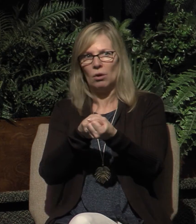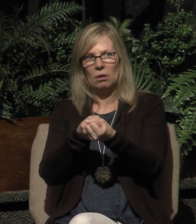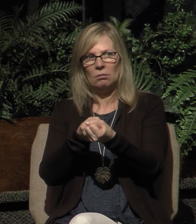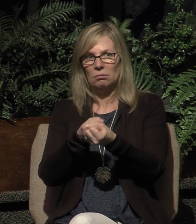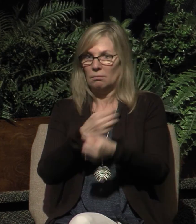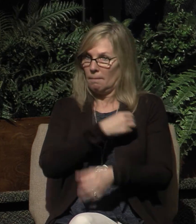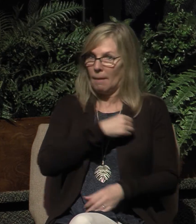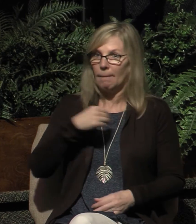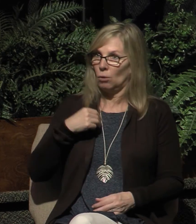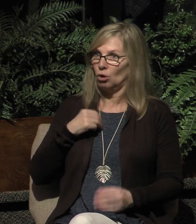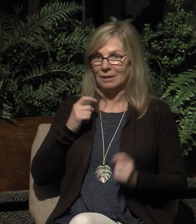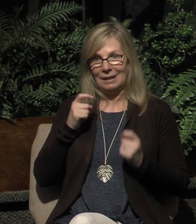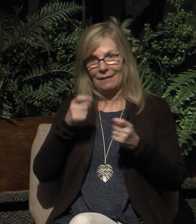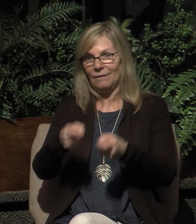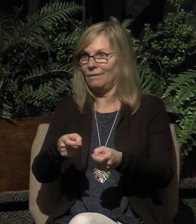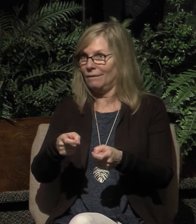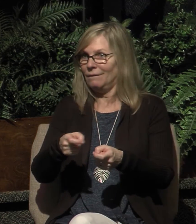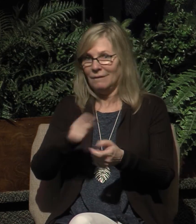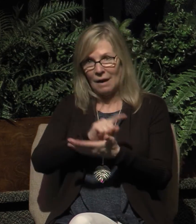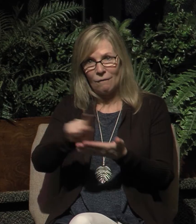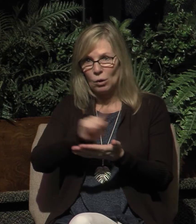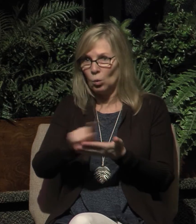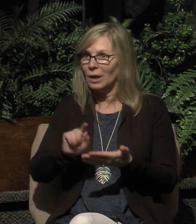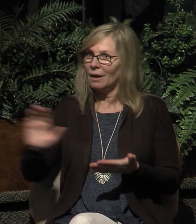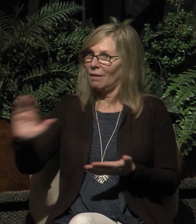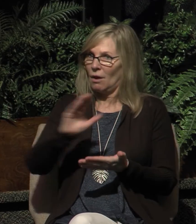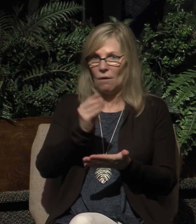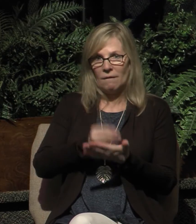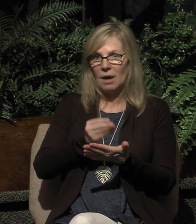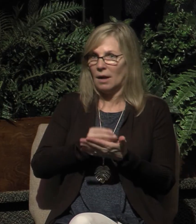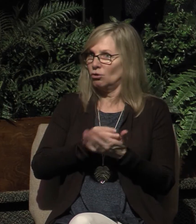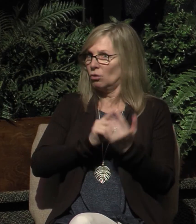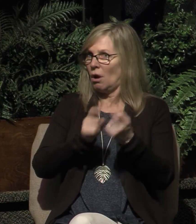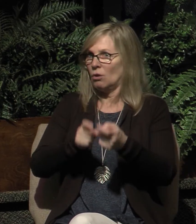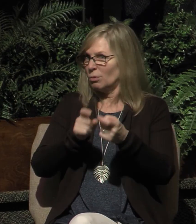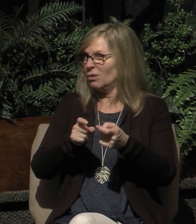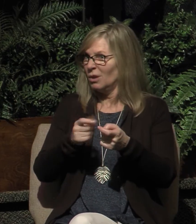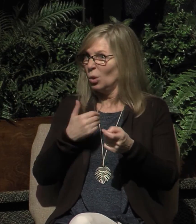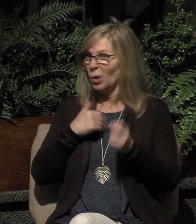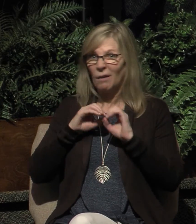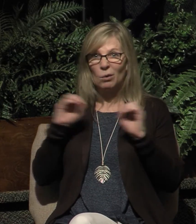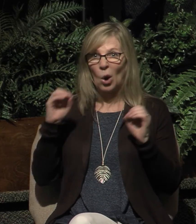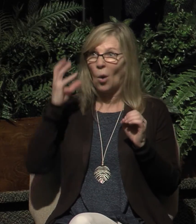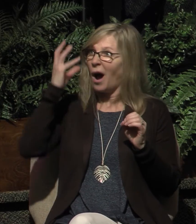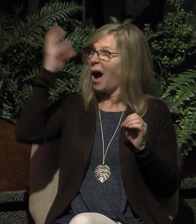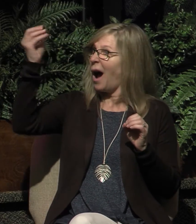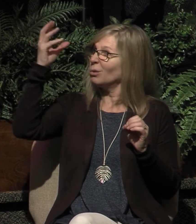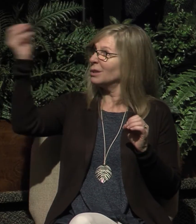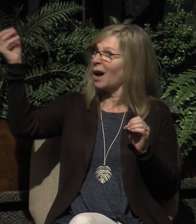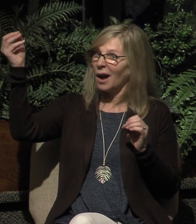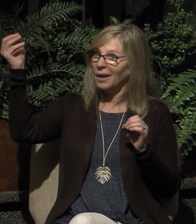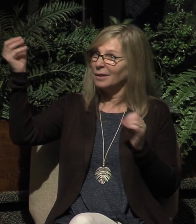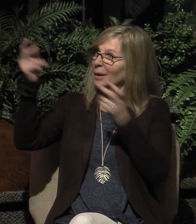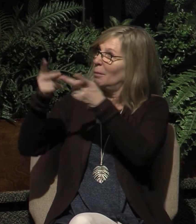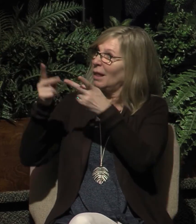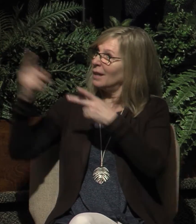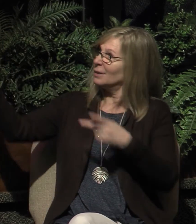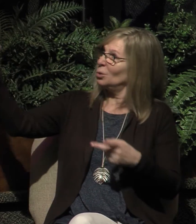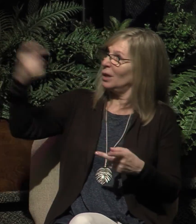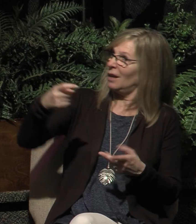give each week their financial contributions. As I said, we have no outside source that gives money to this church. God has designed